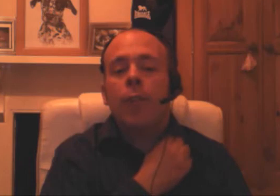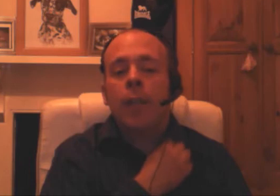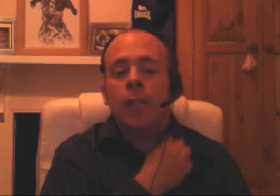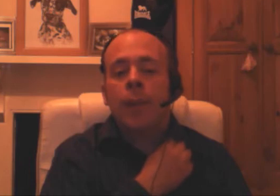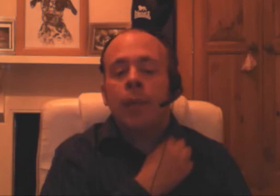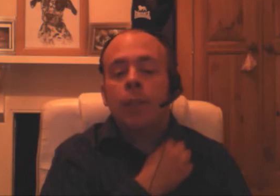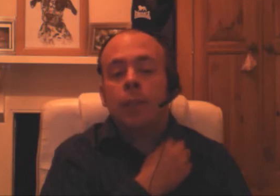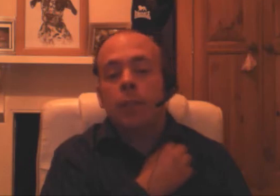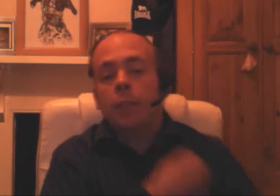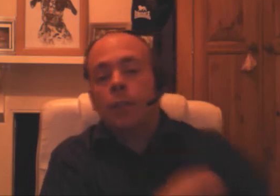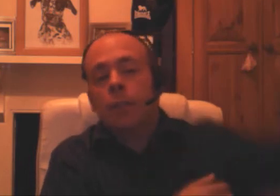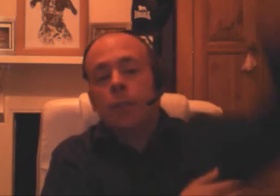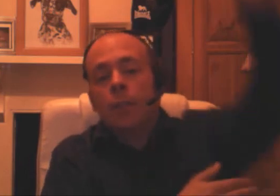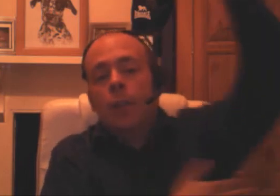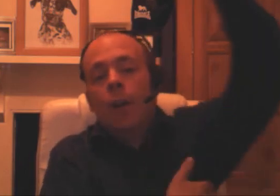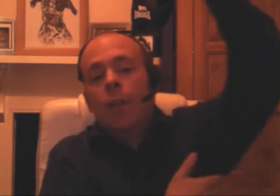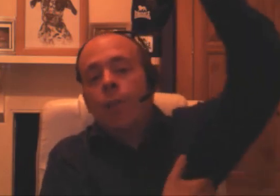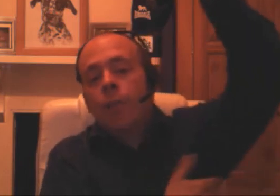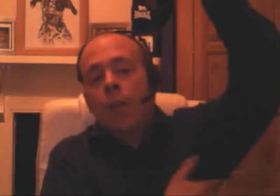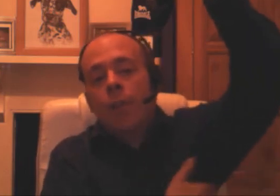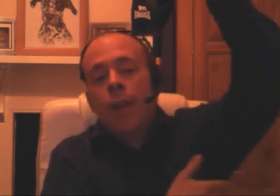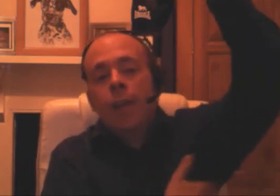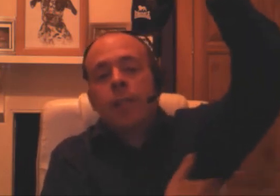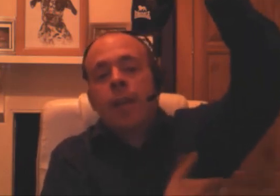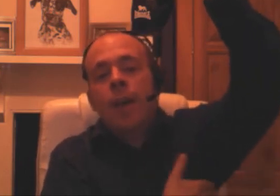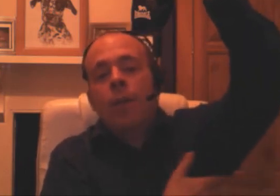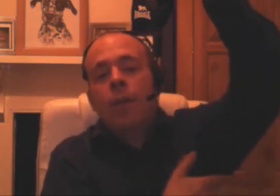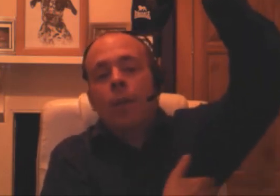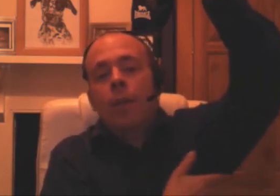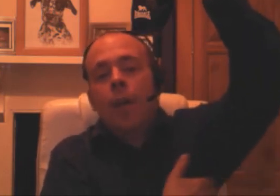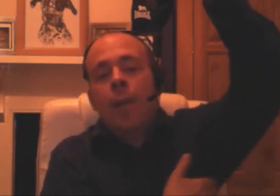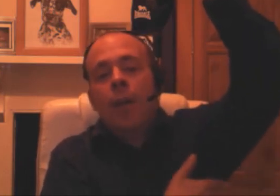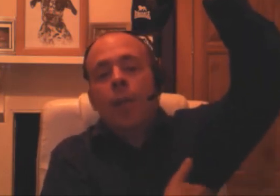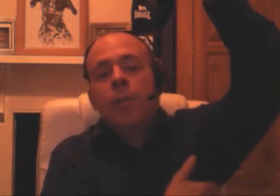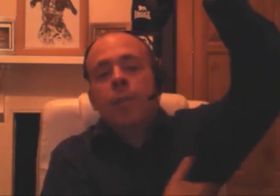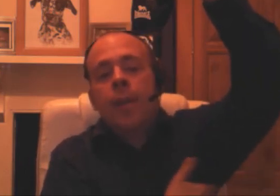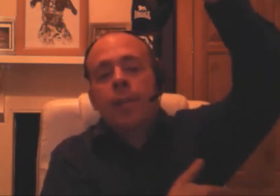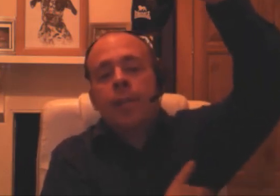relaxed about. I feel so relaxed now about open spaces.